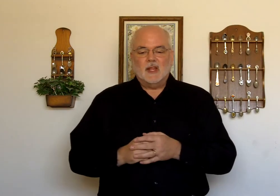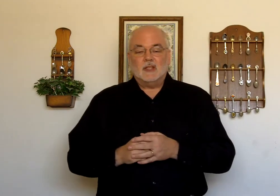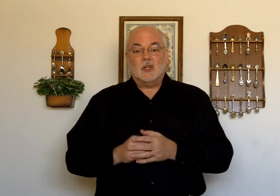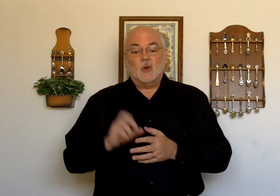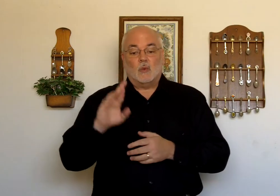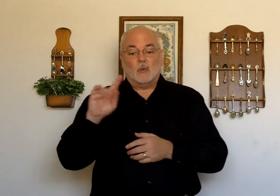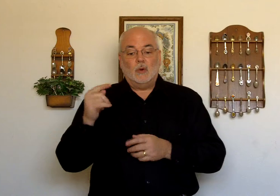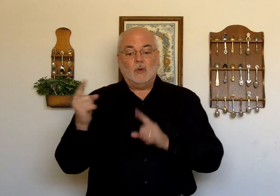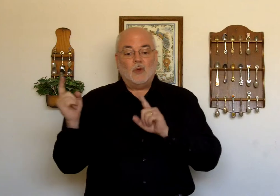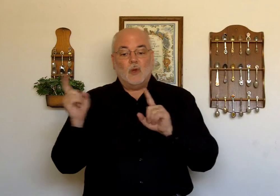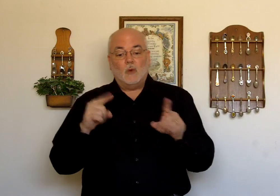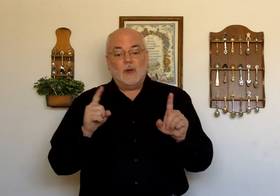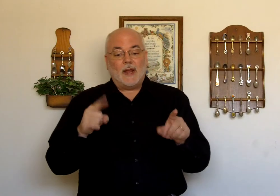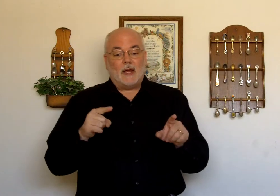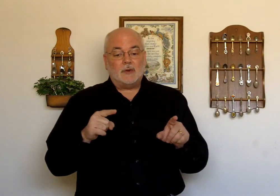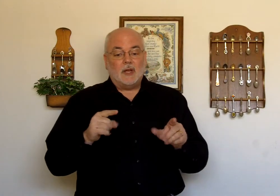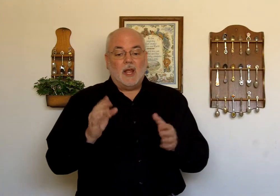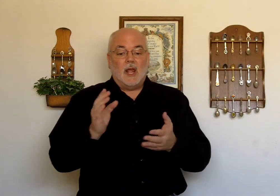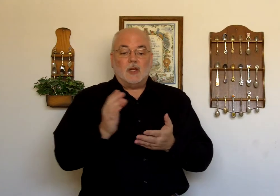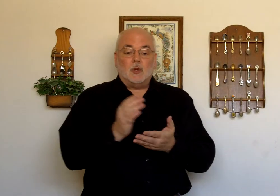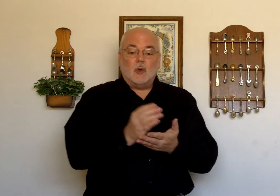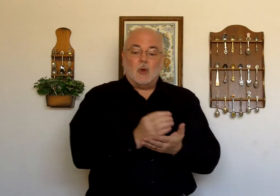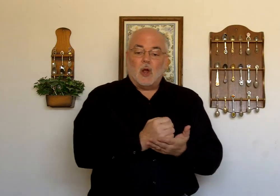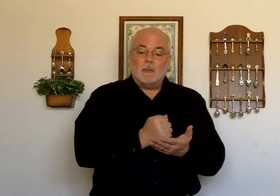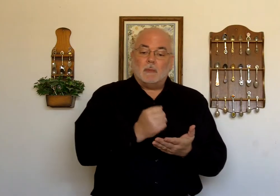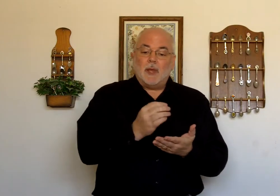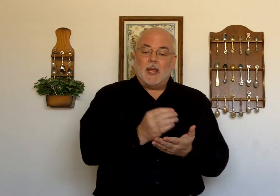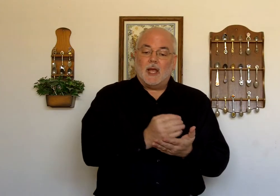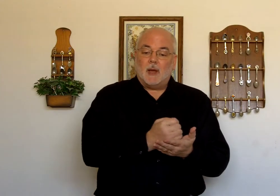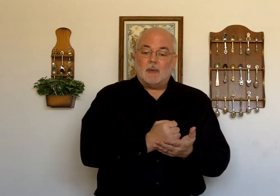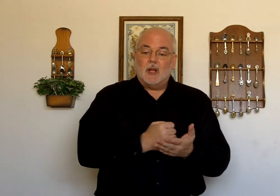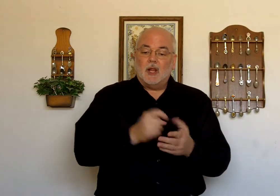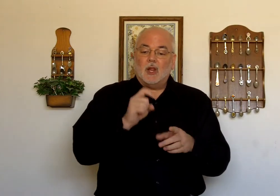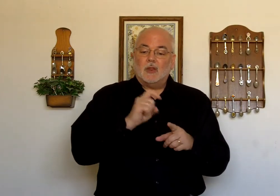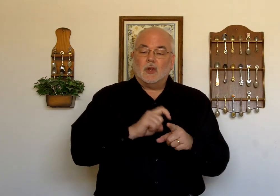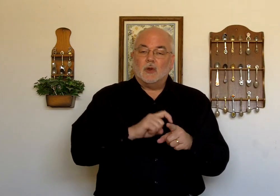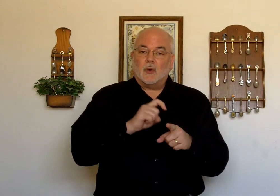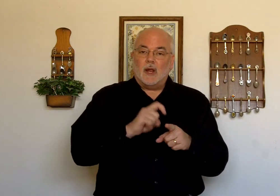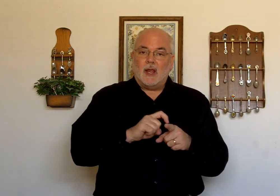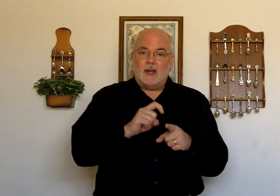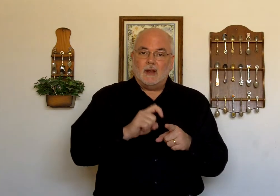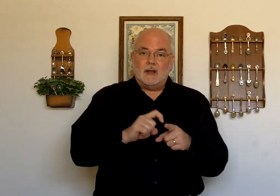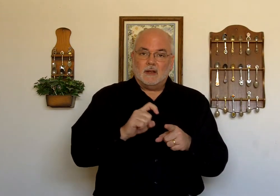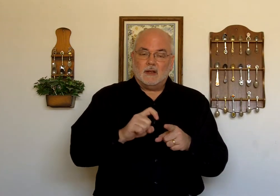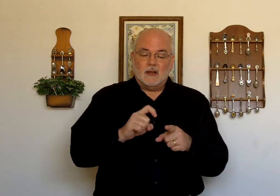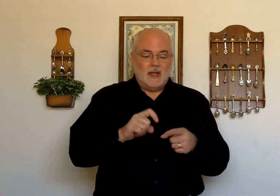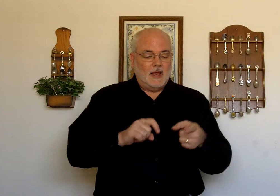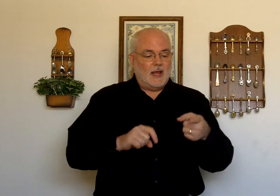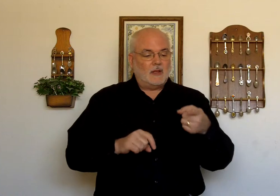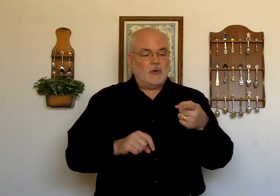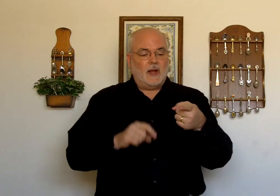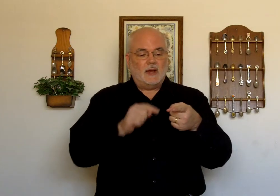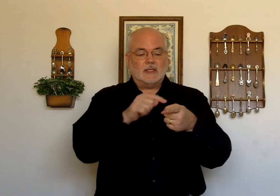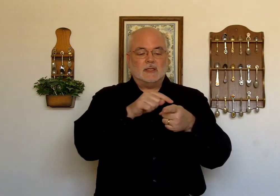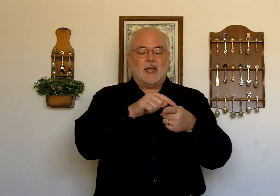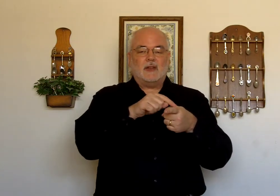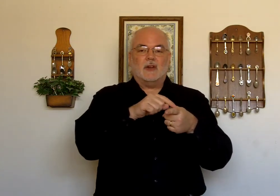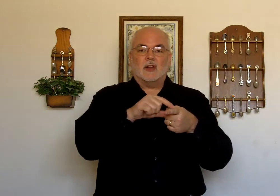So, Ruth went out to pick up the green. And the green, this is like your